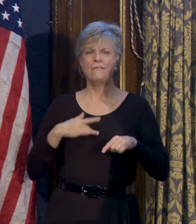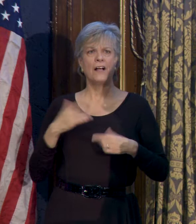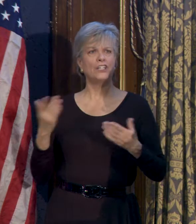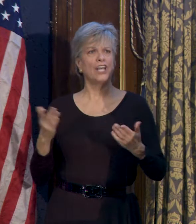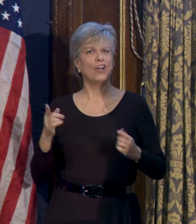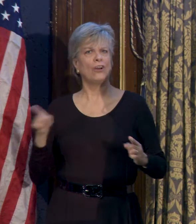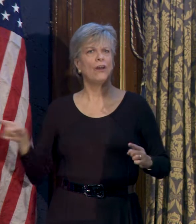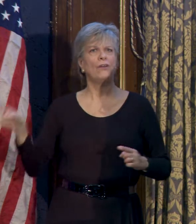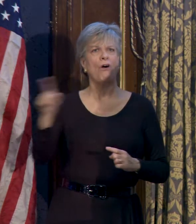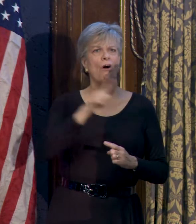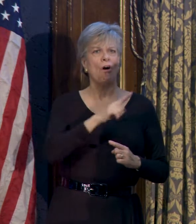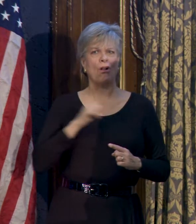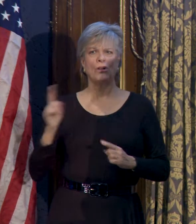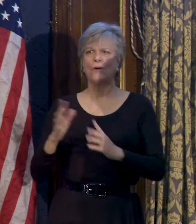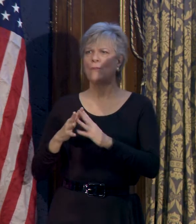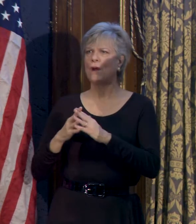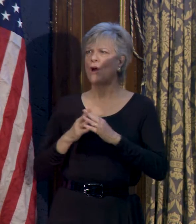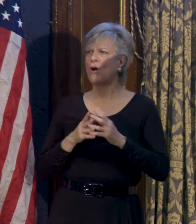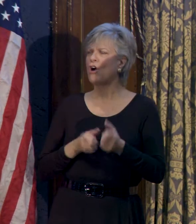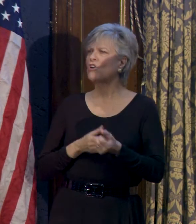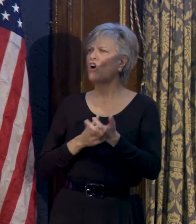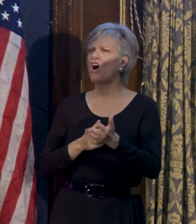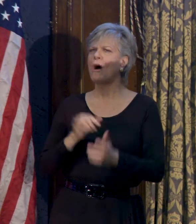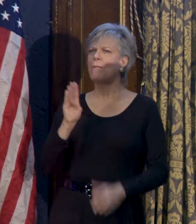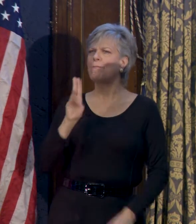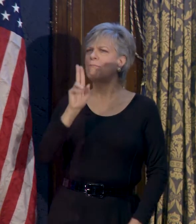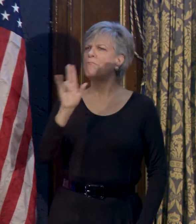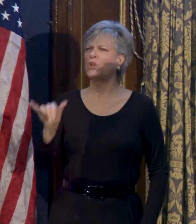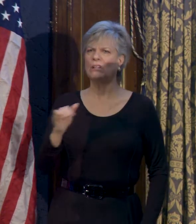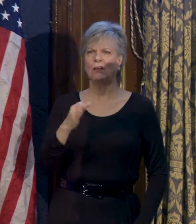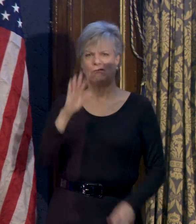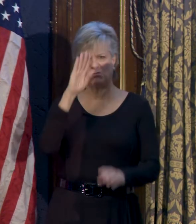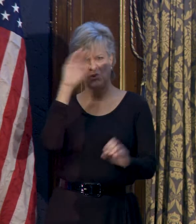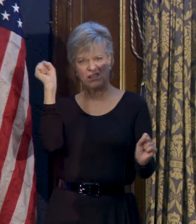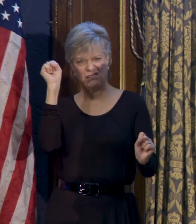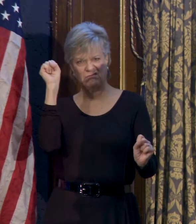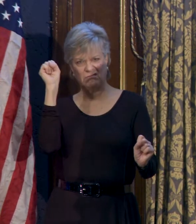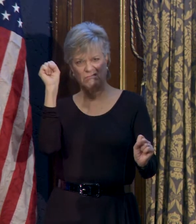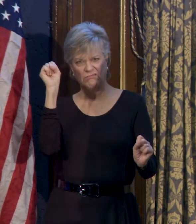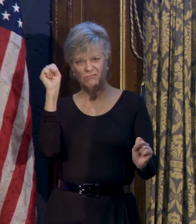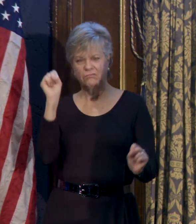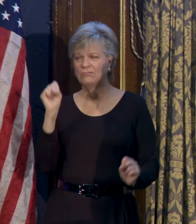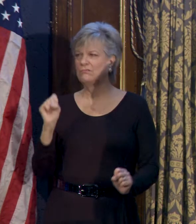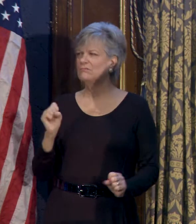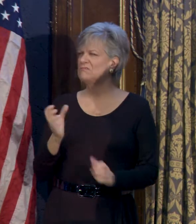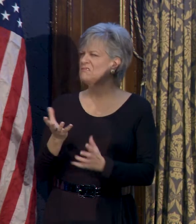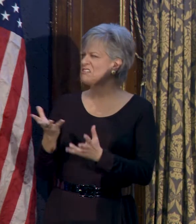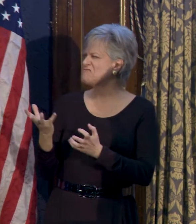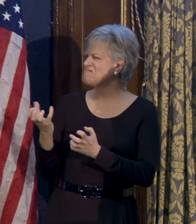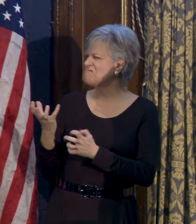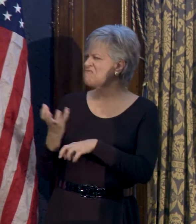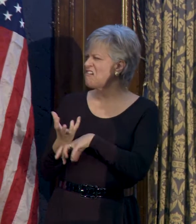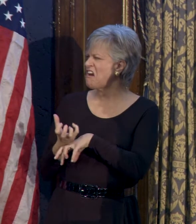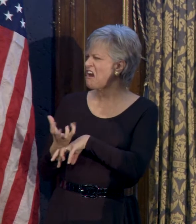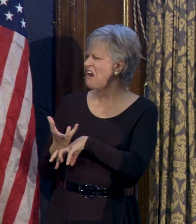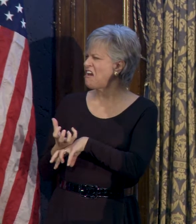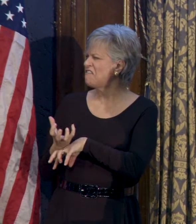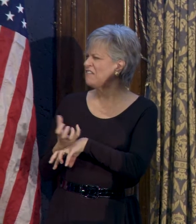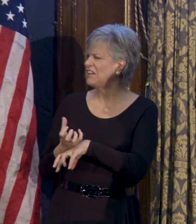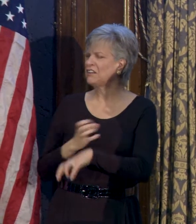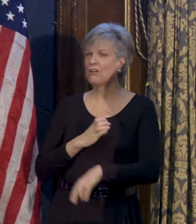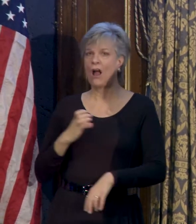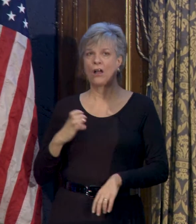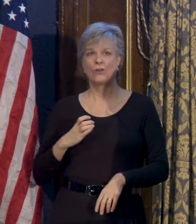across the country, brought about by a bully of a president, a craven Congress, and a